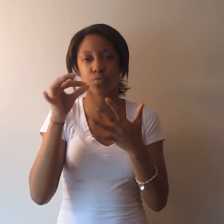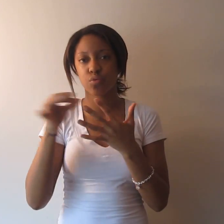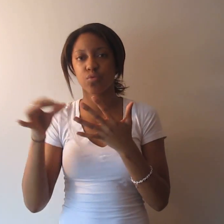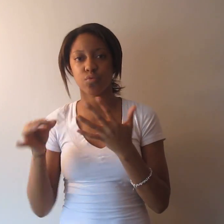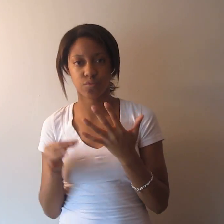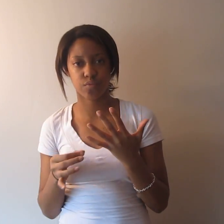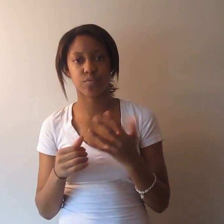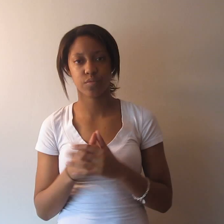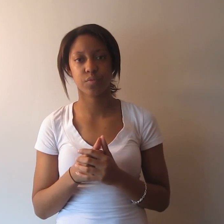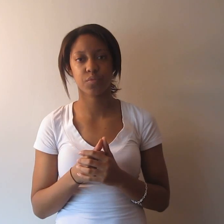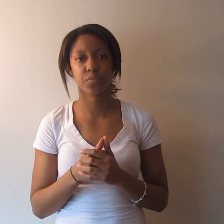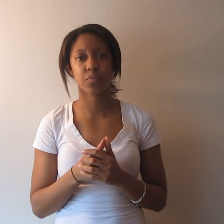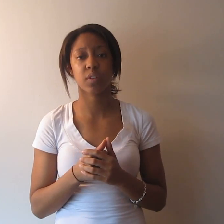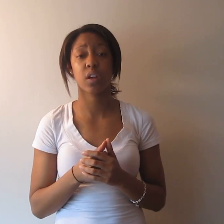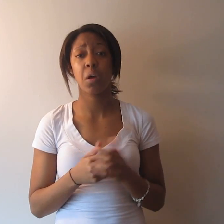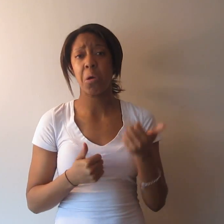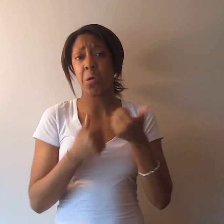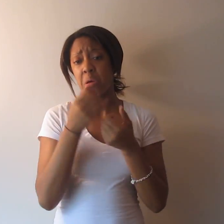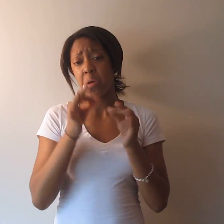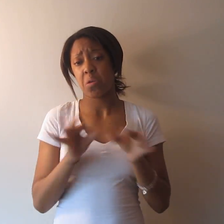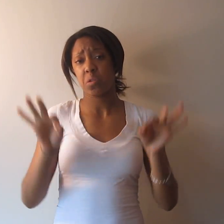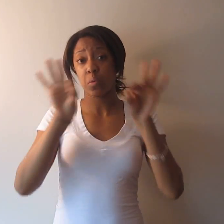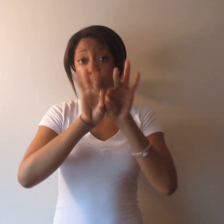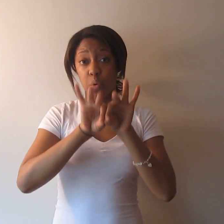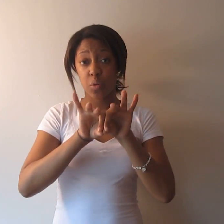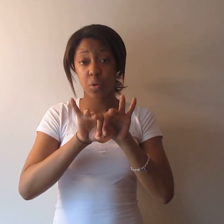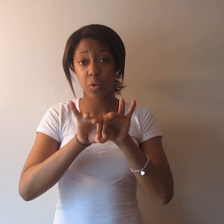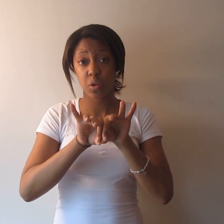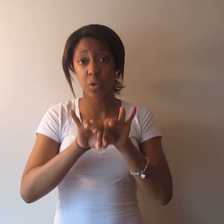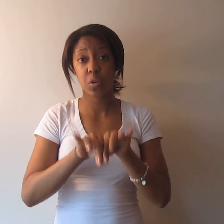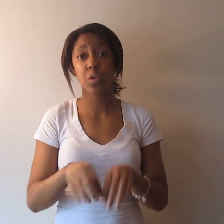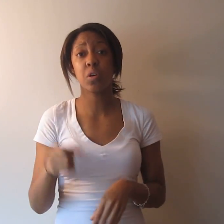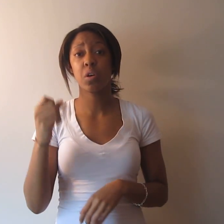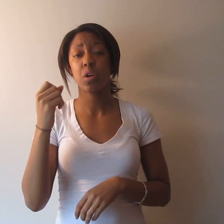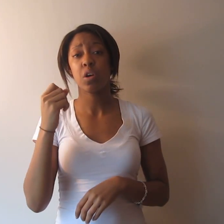The most important thing is to make sure that you request what is right for you.